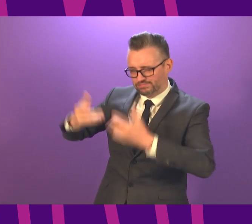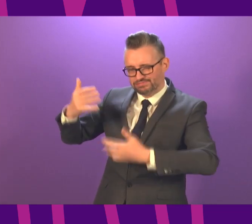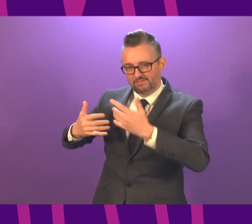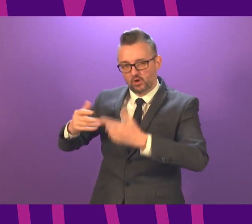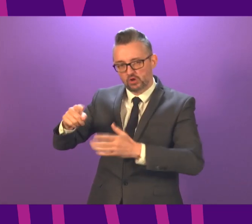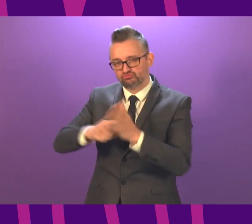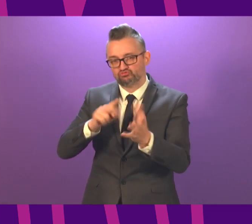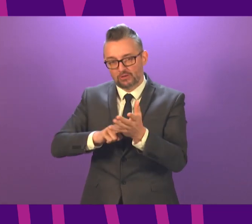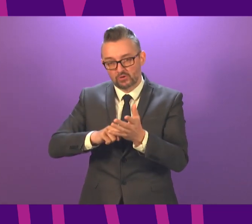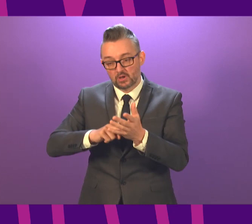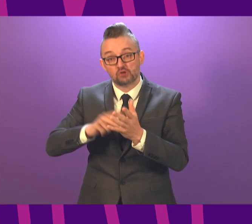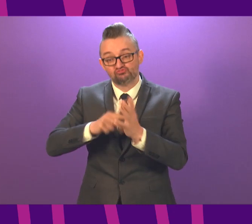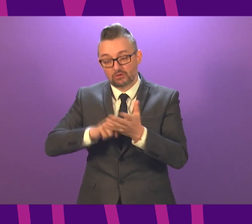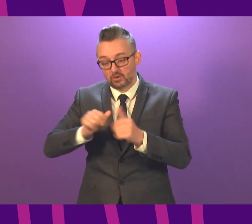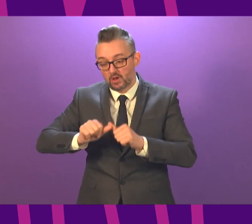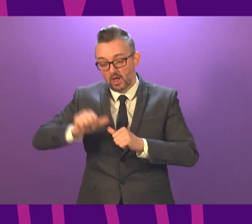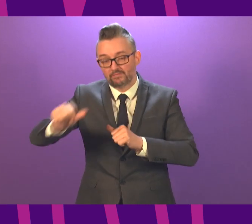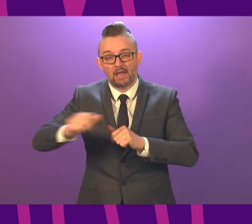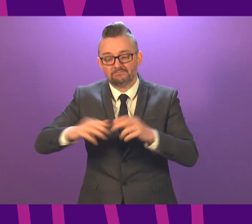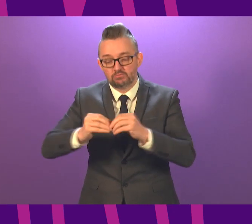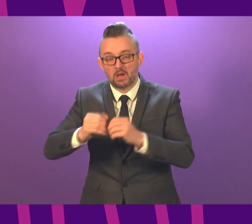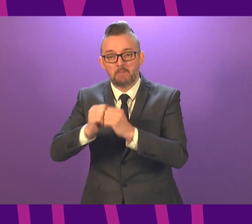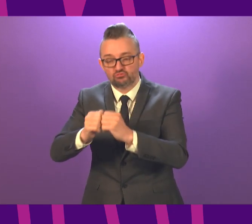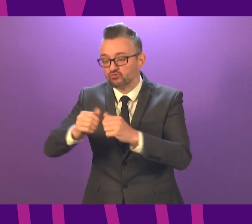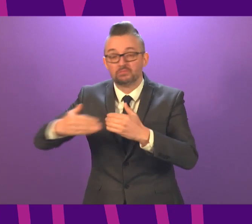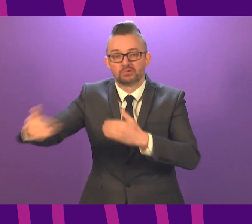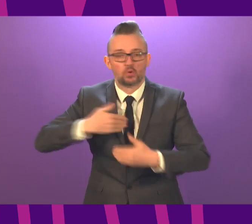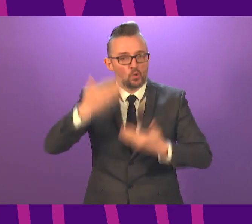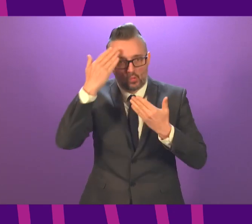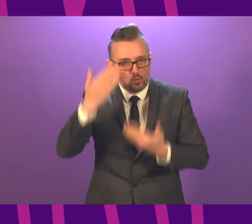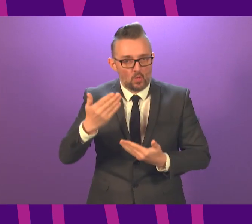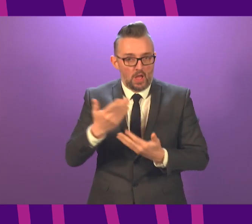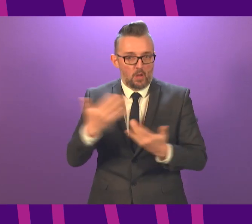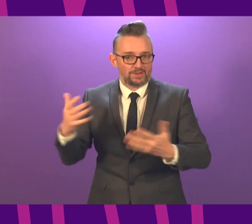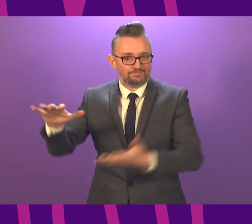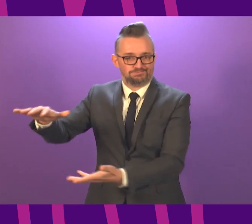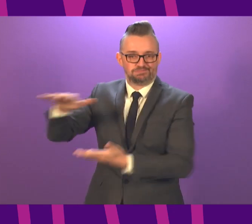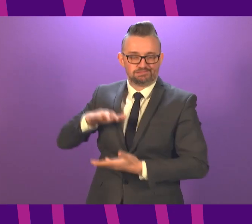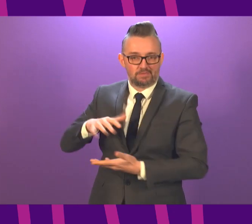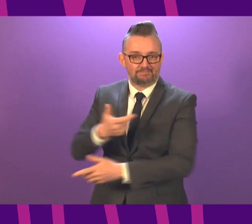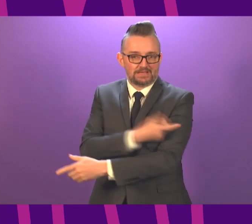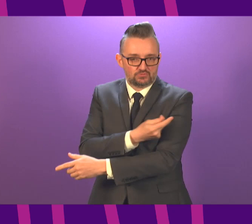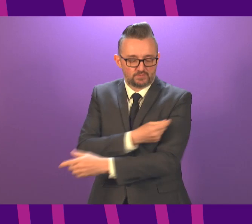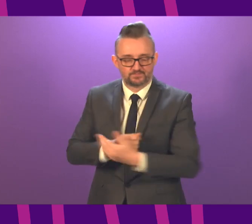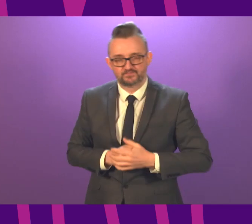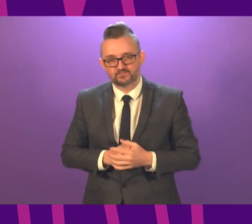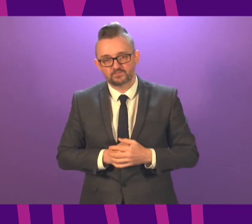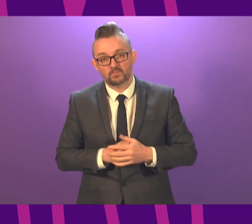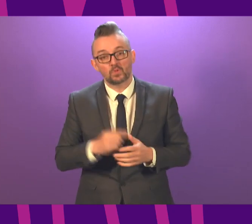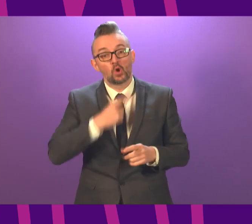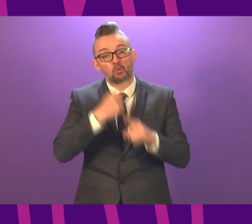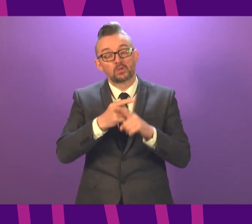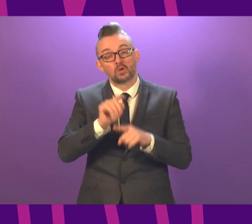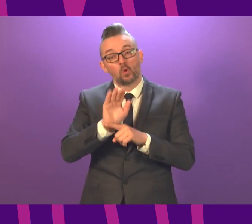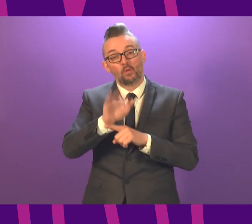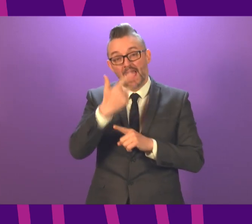yet clear what supplies we can expect for beyond January. In terms of the call for those in the over 80